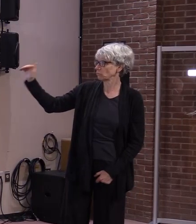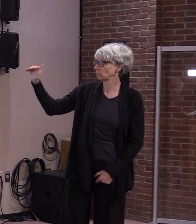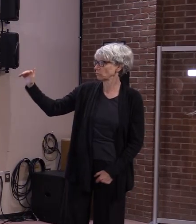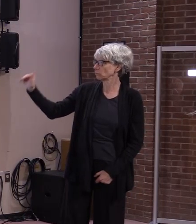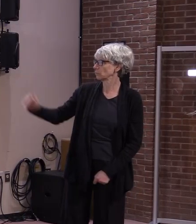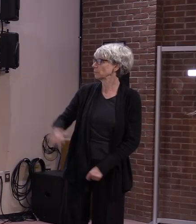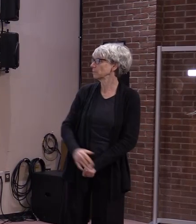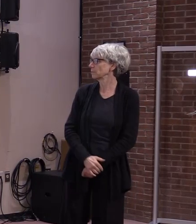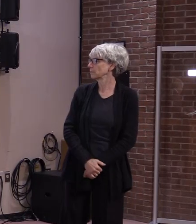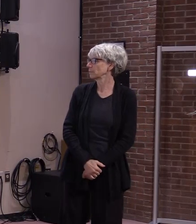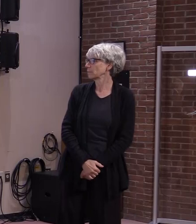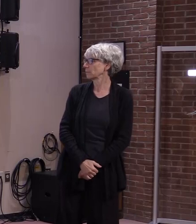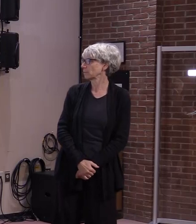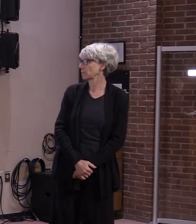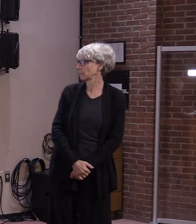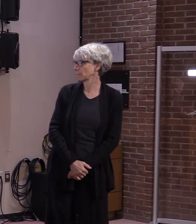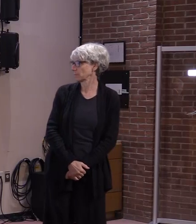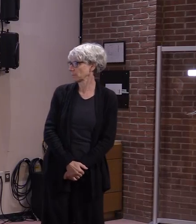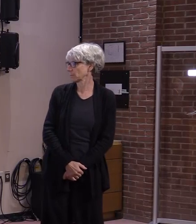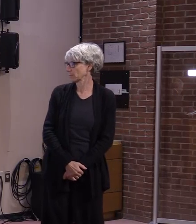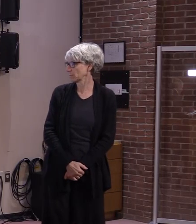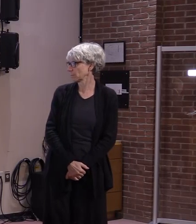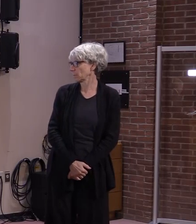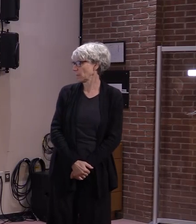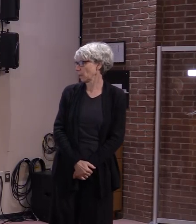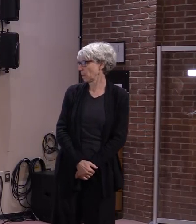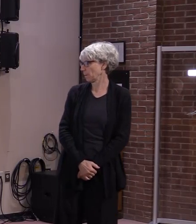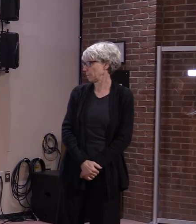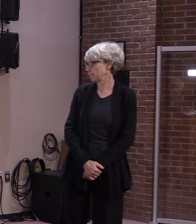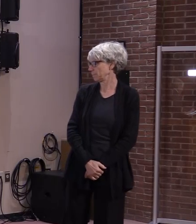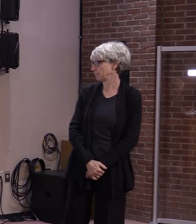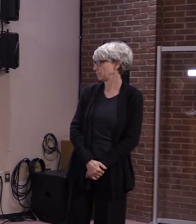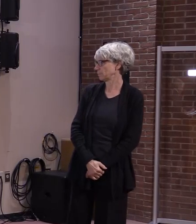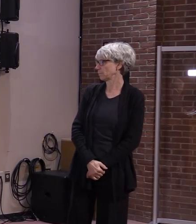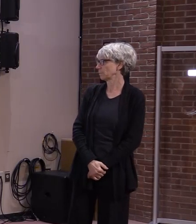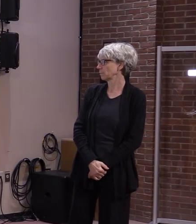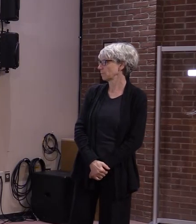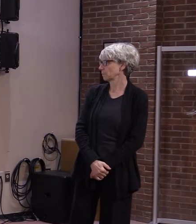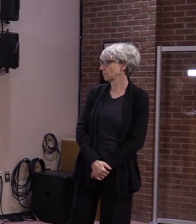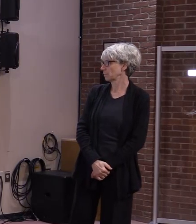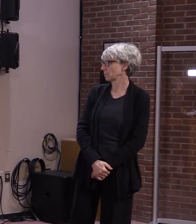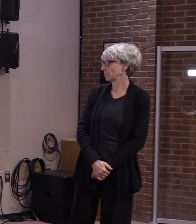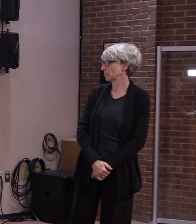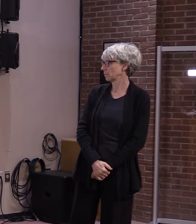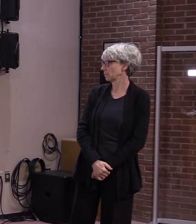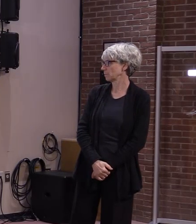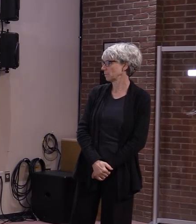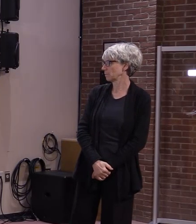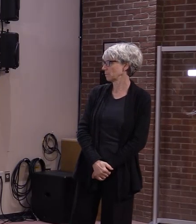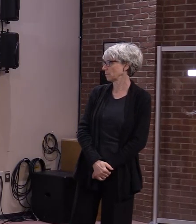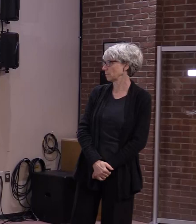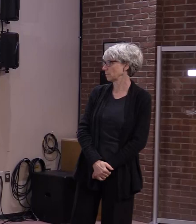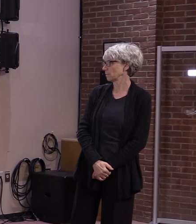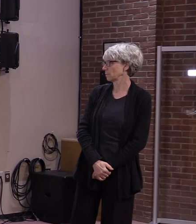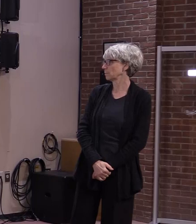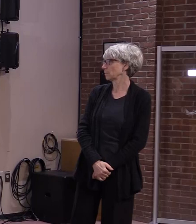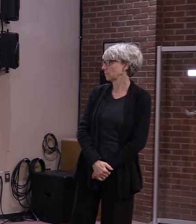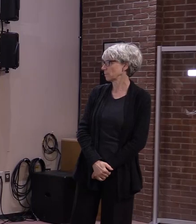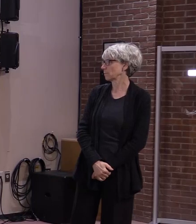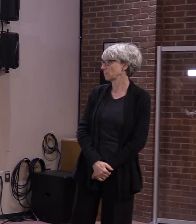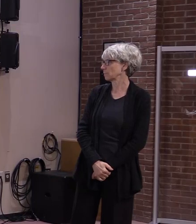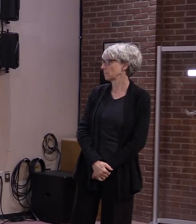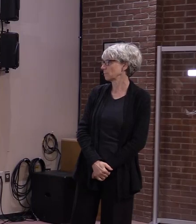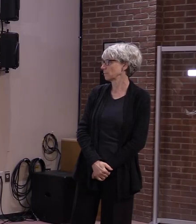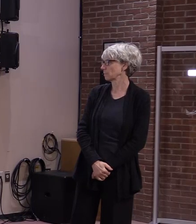in Burlington, North Country Hospital in Newport, Northwestern Medical Center Urgent Care in St. Albans, and Southwestern